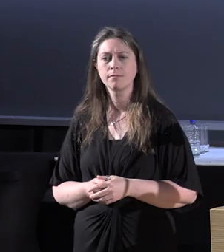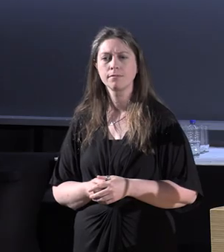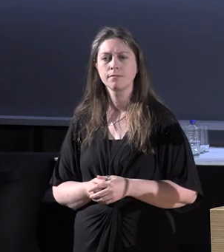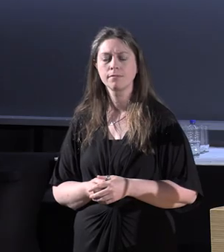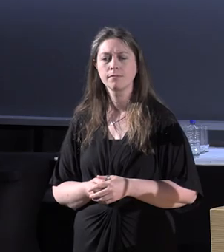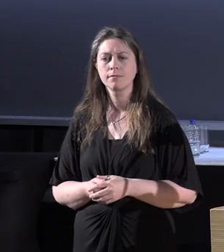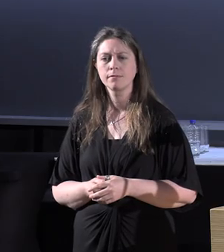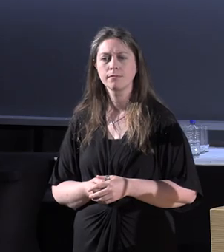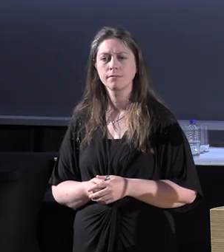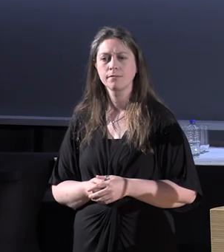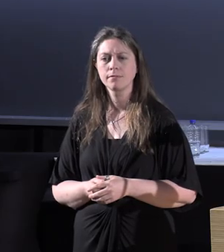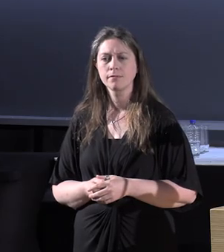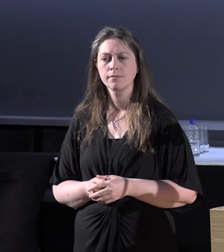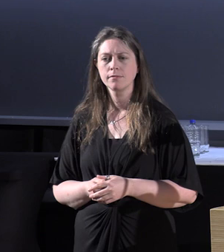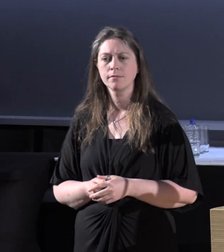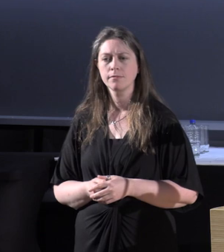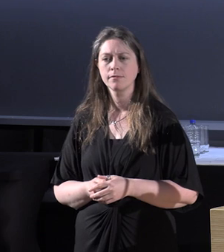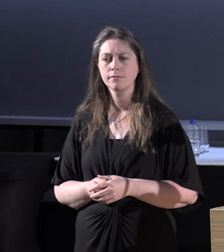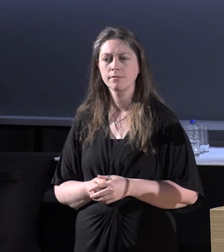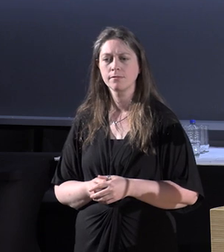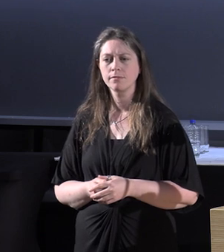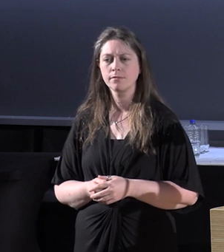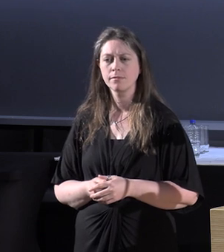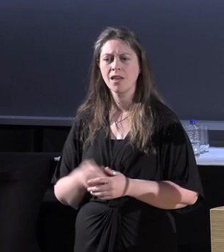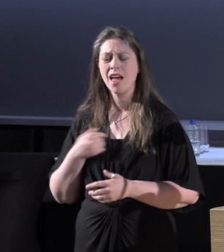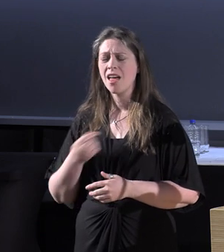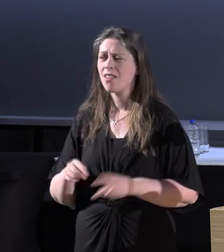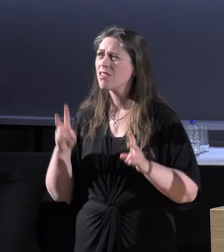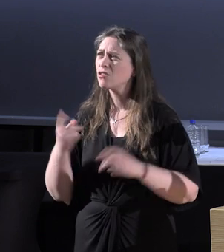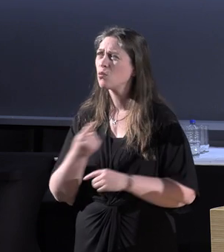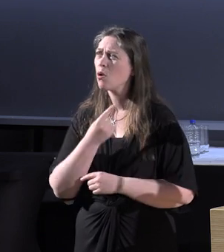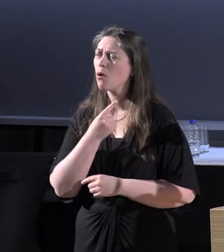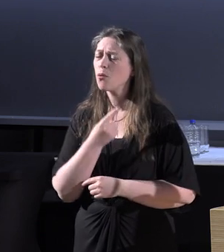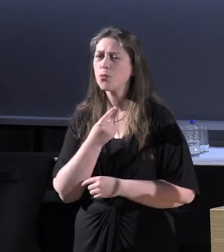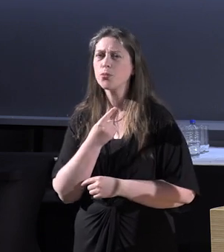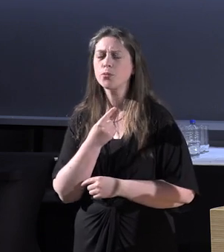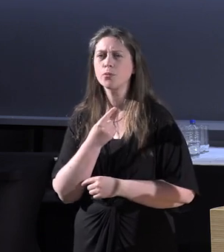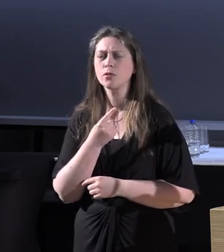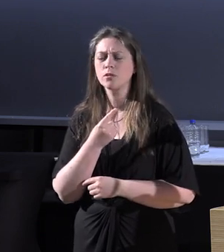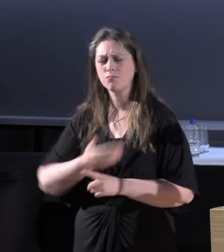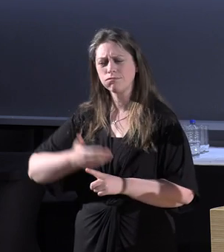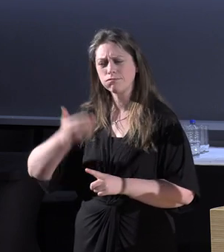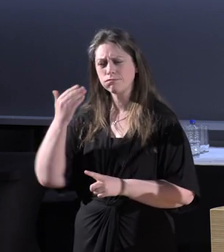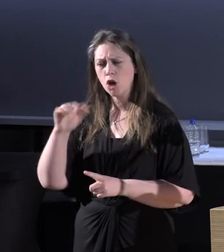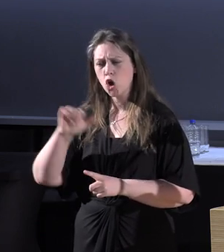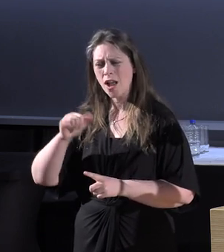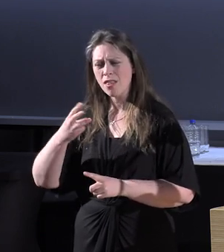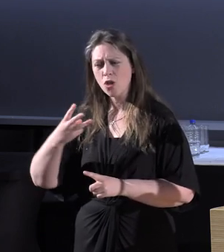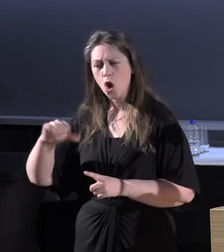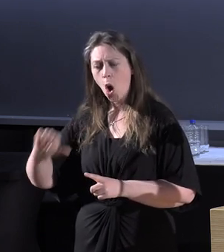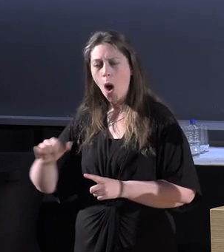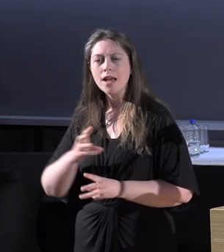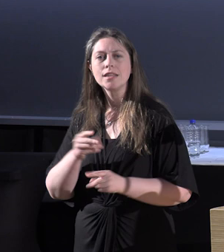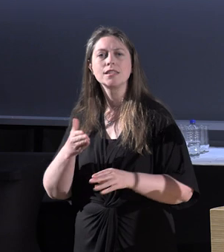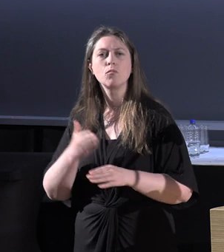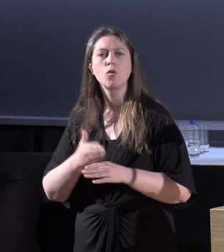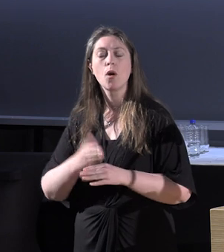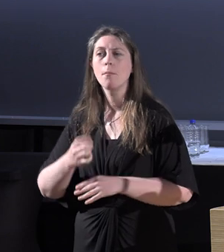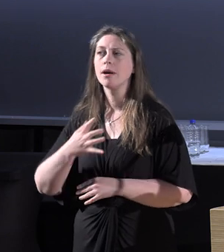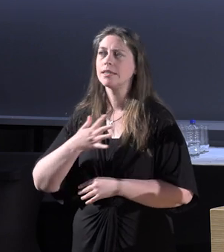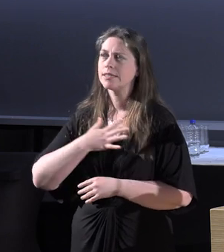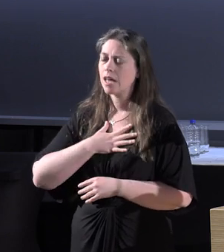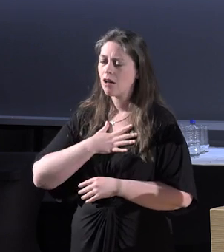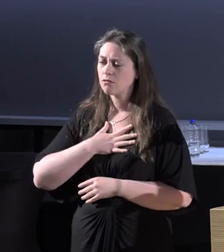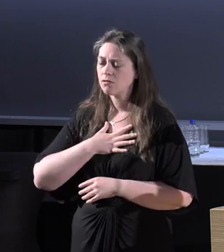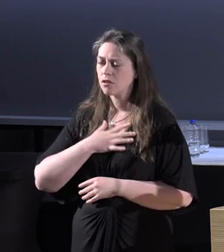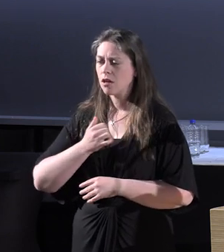And starting with this quote from 1939 to some work that myself, my long-term